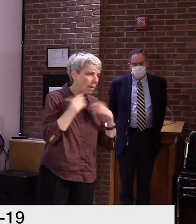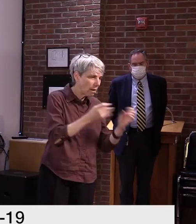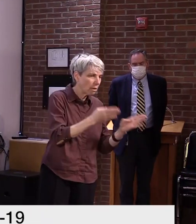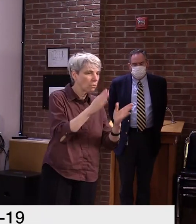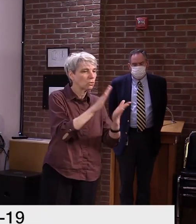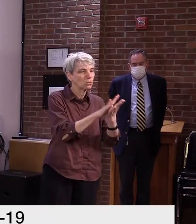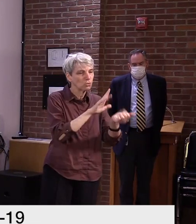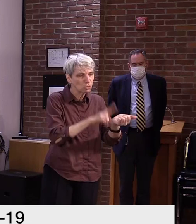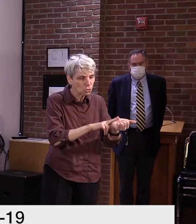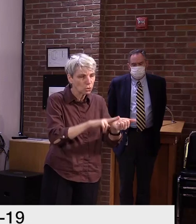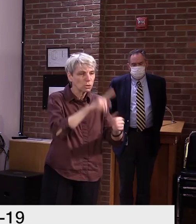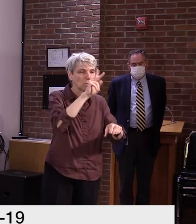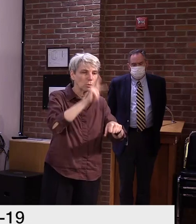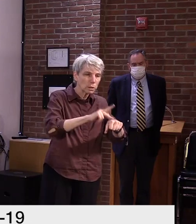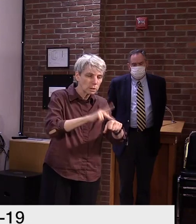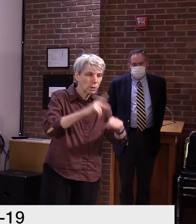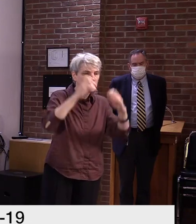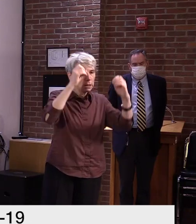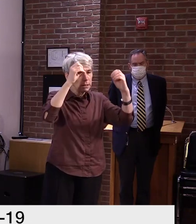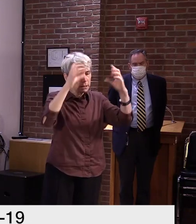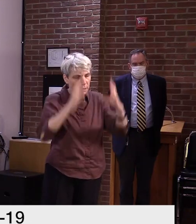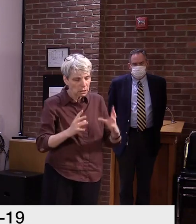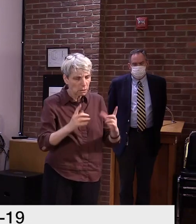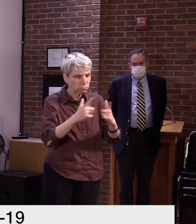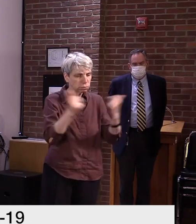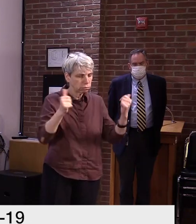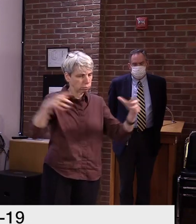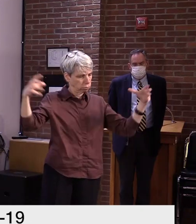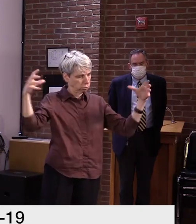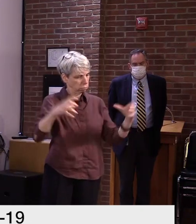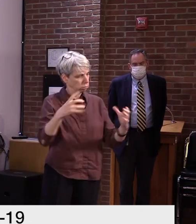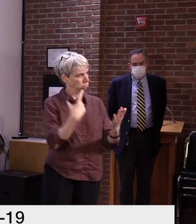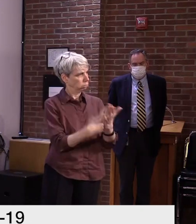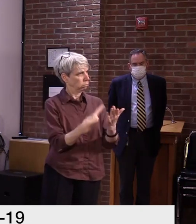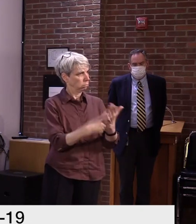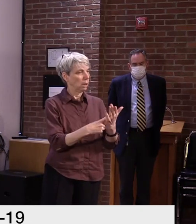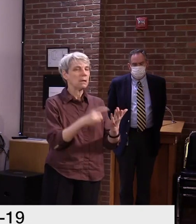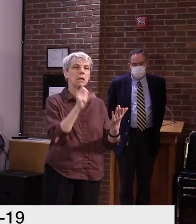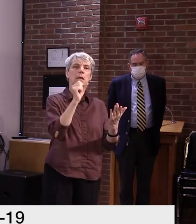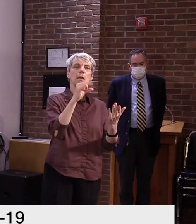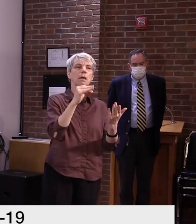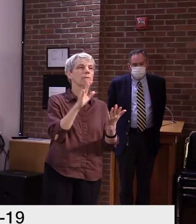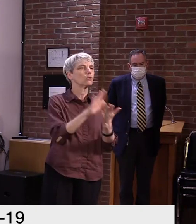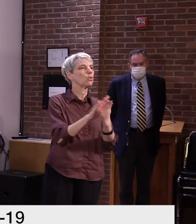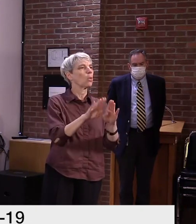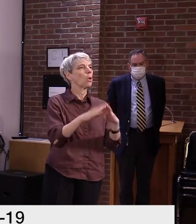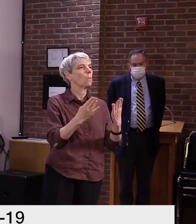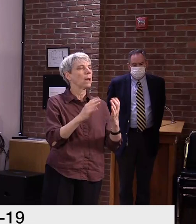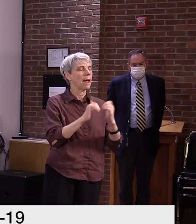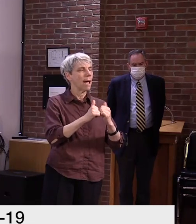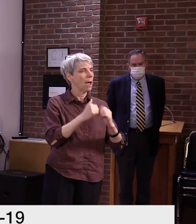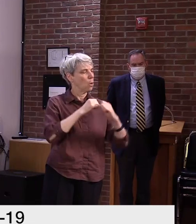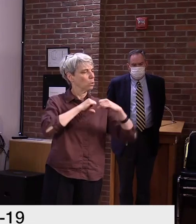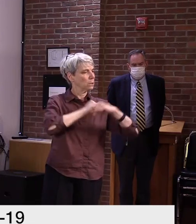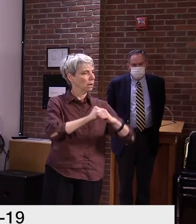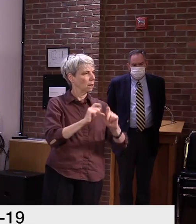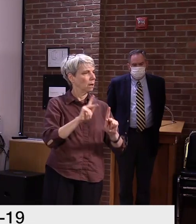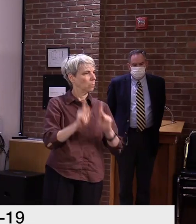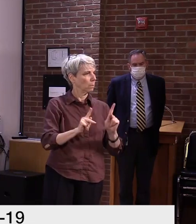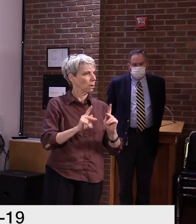nurses, principals, and teachers discussed mitigation strategies to help minimize any potential spread of COVID in schools.